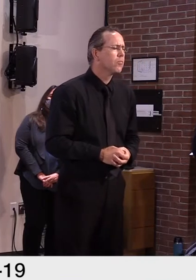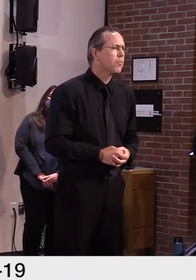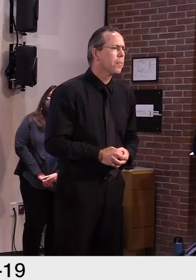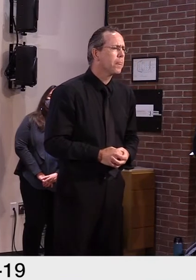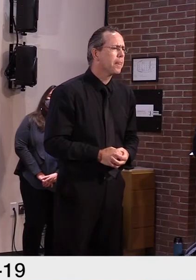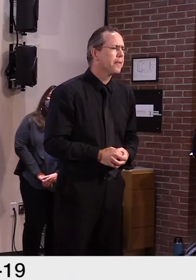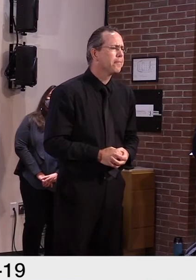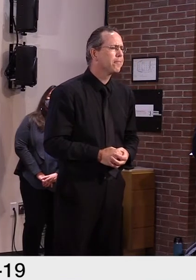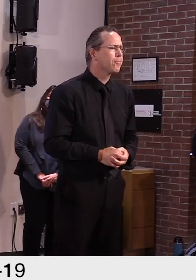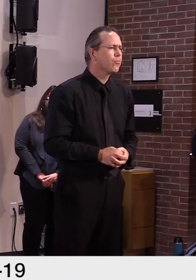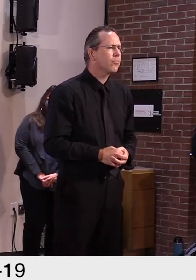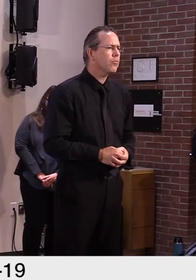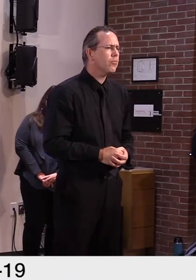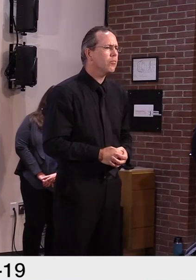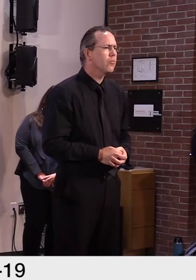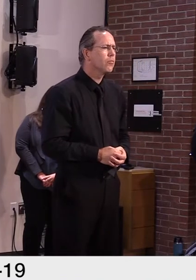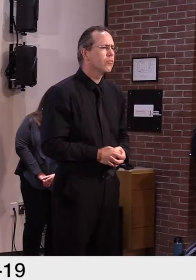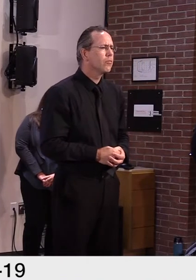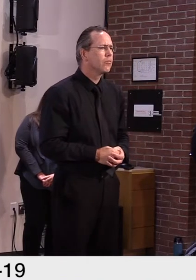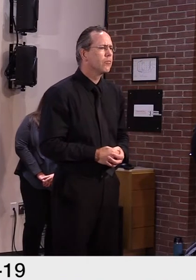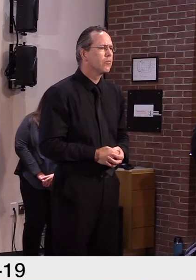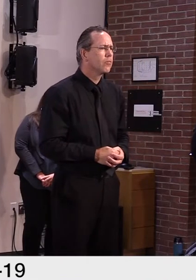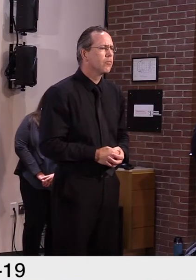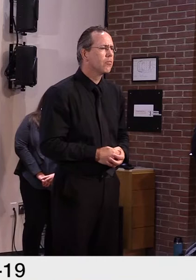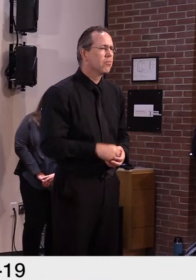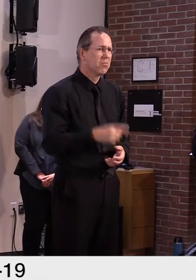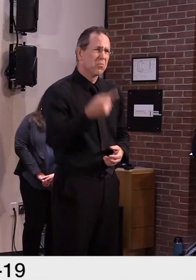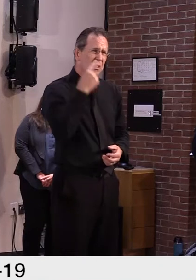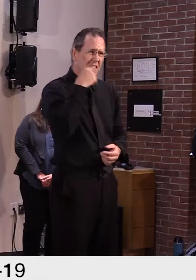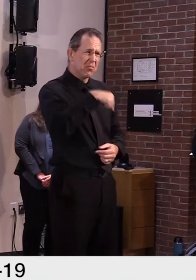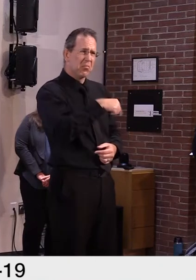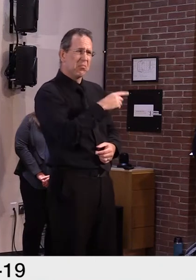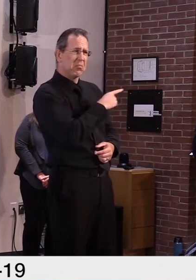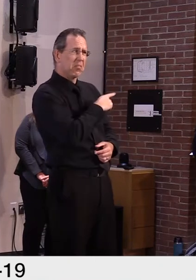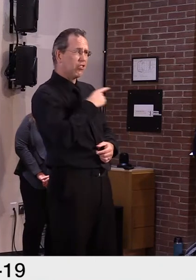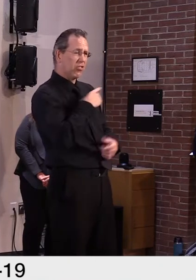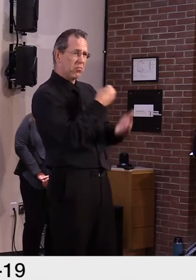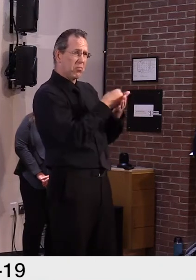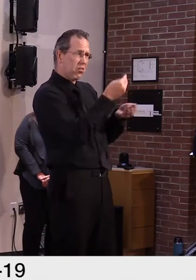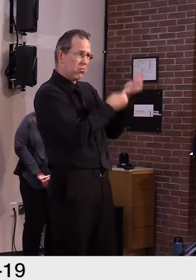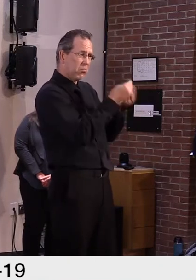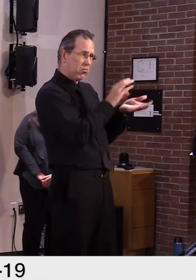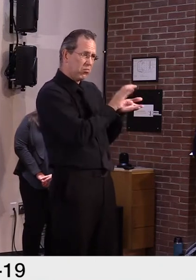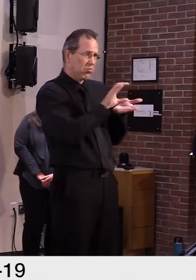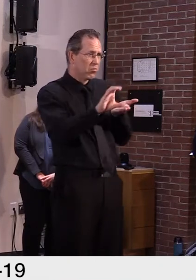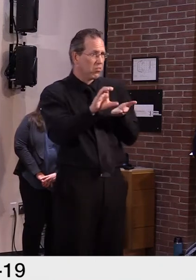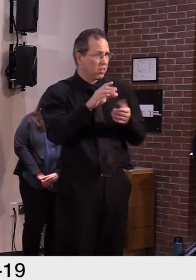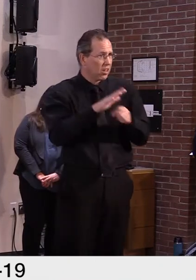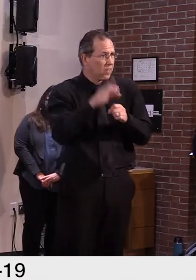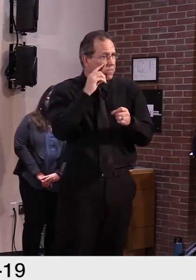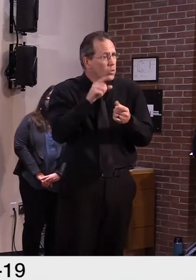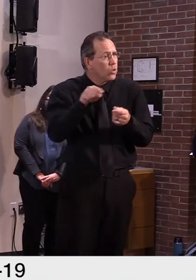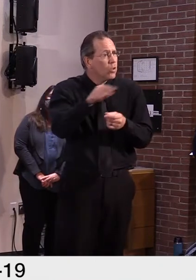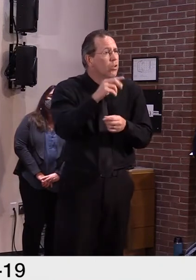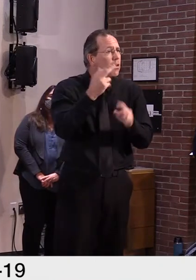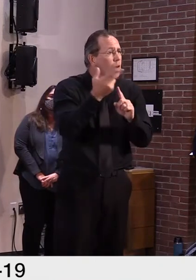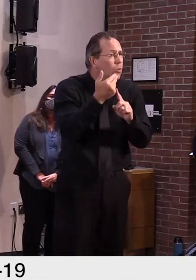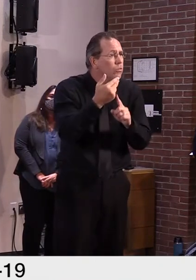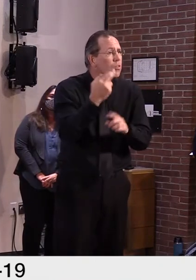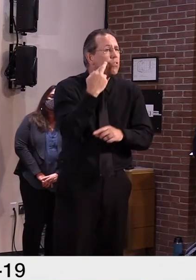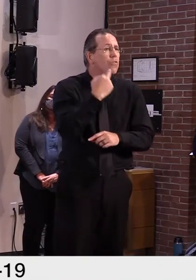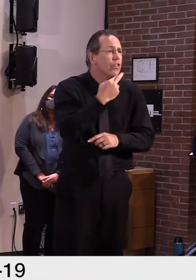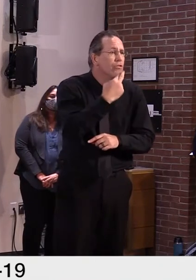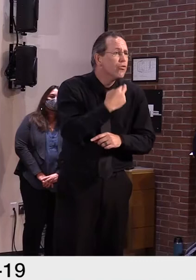hospitality industry. We will work through that through the Joint Fiscal